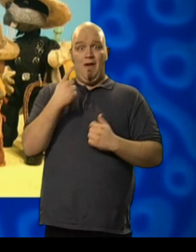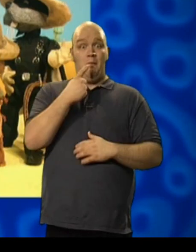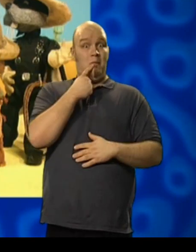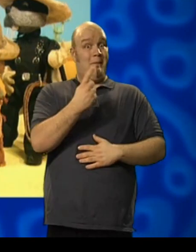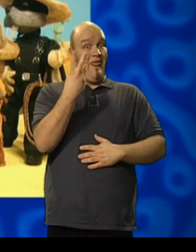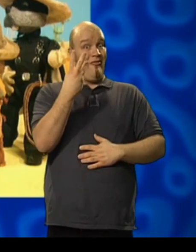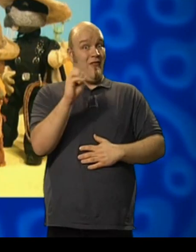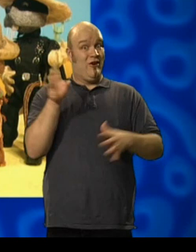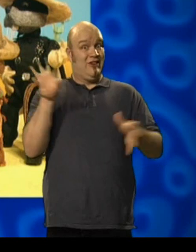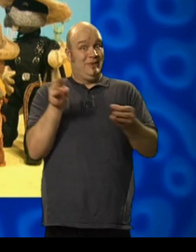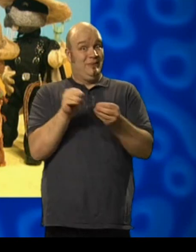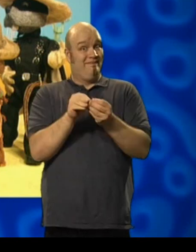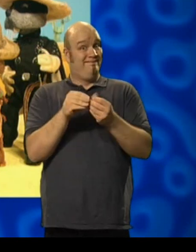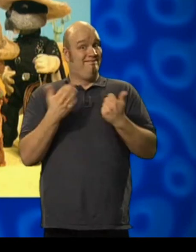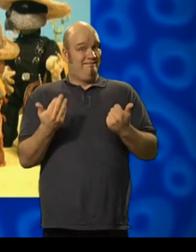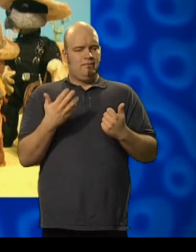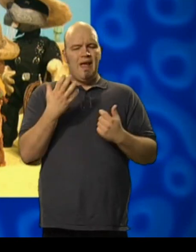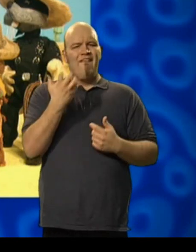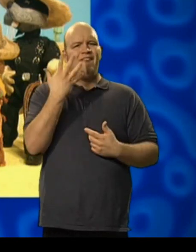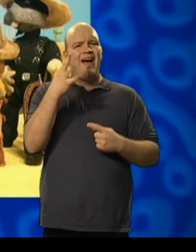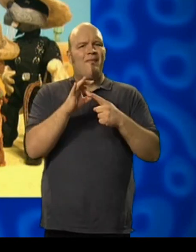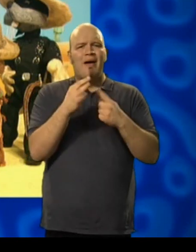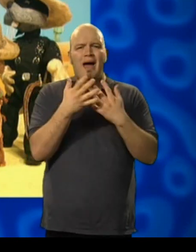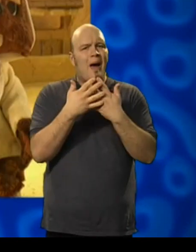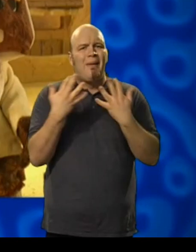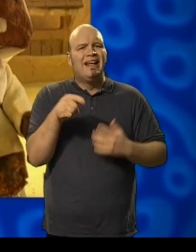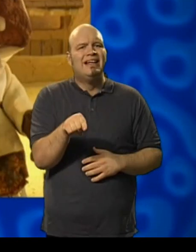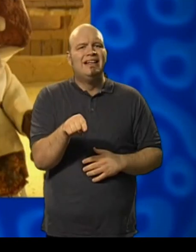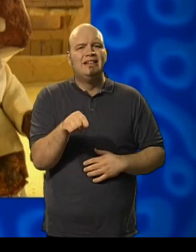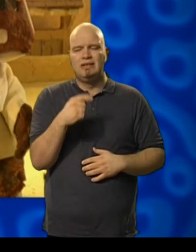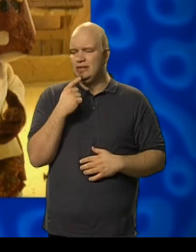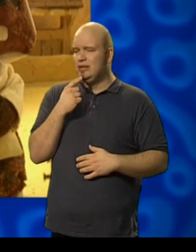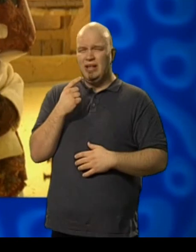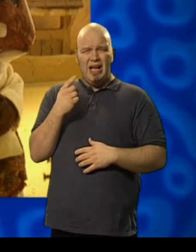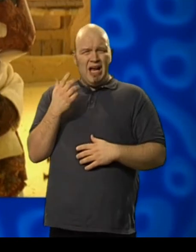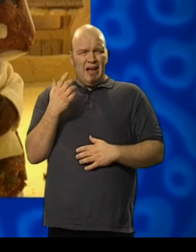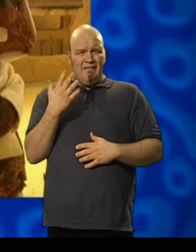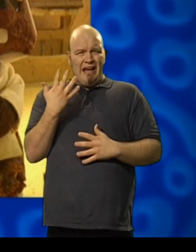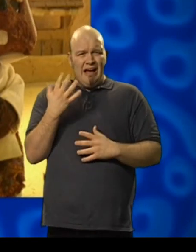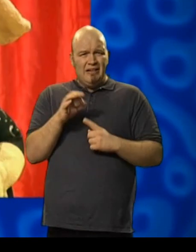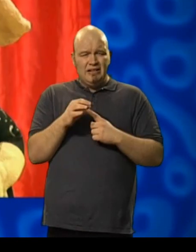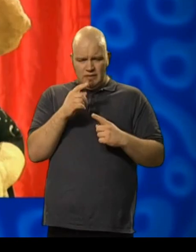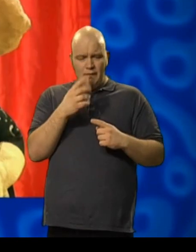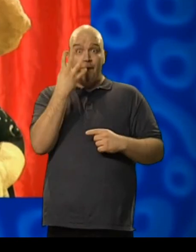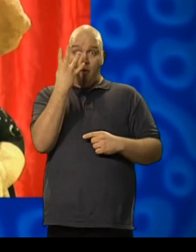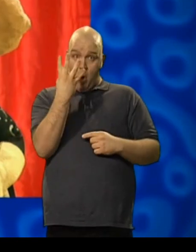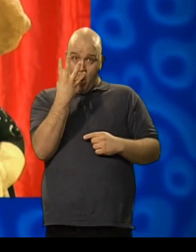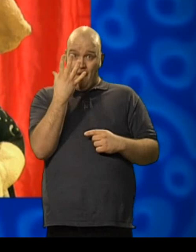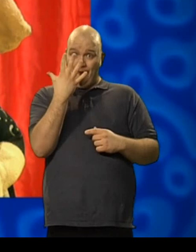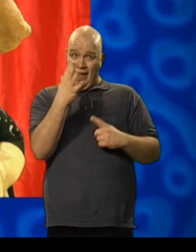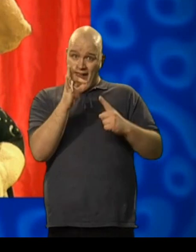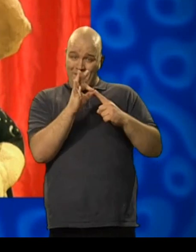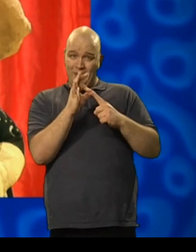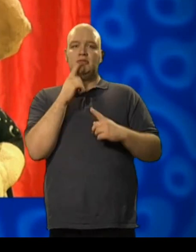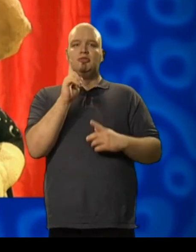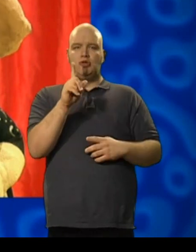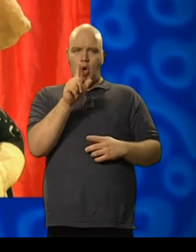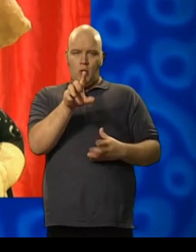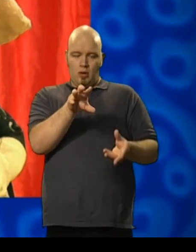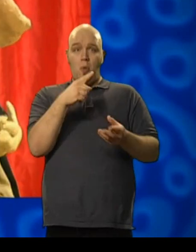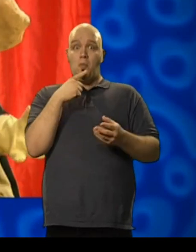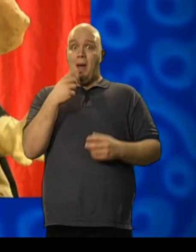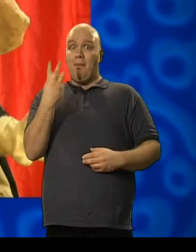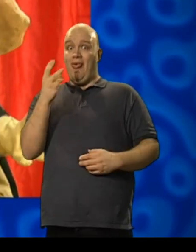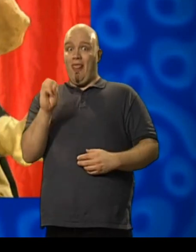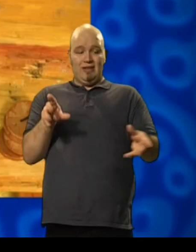and thirty pence. How much in fives? Four five-pences. So add that on to the one pound